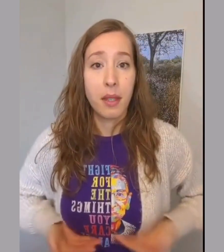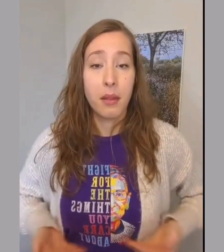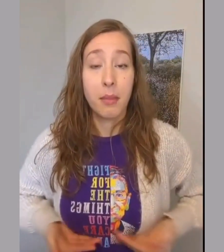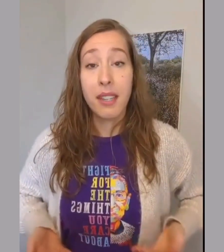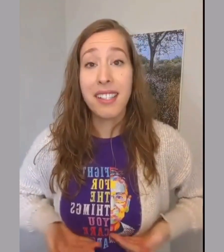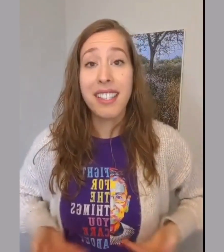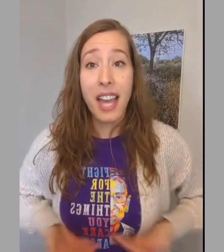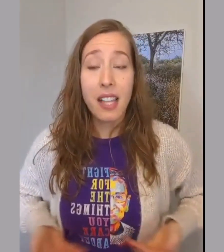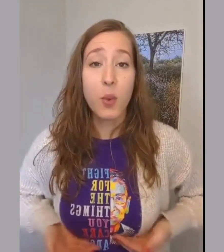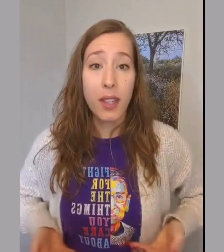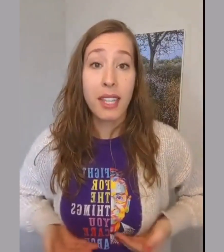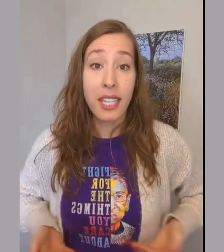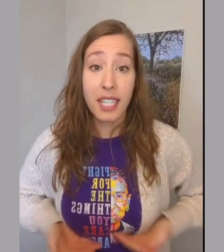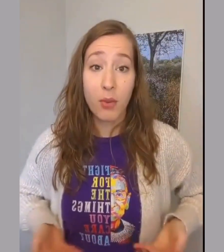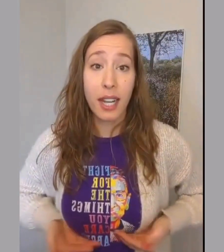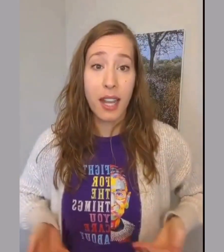Because that's what they need right now.